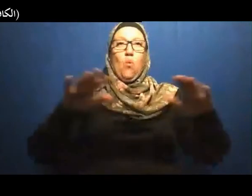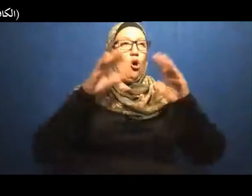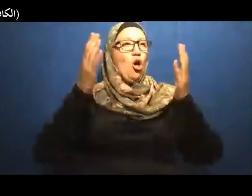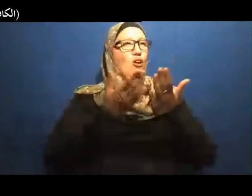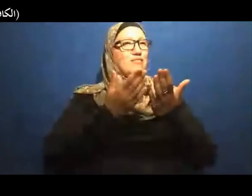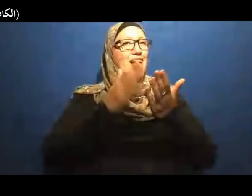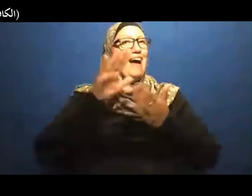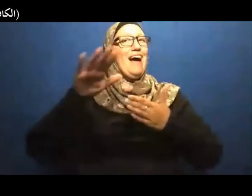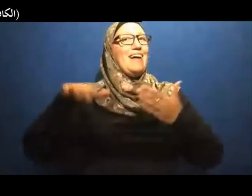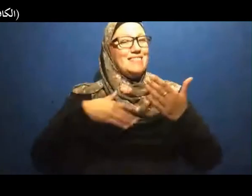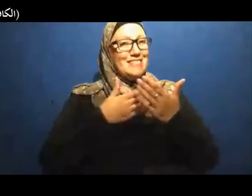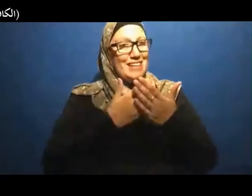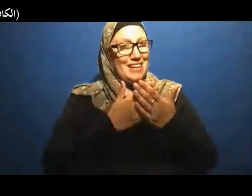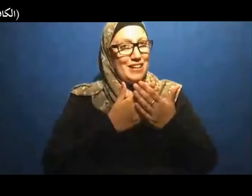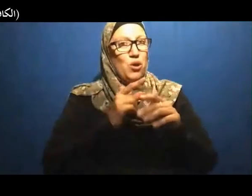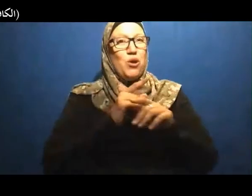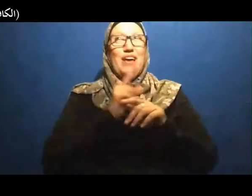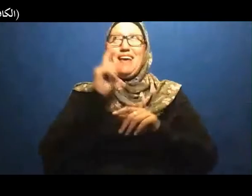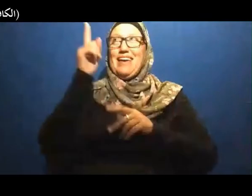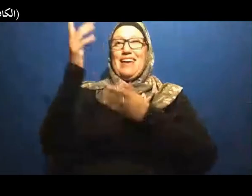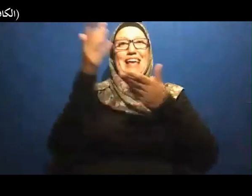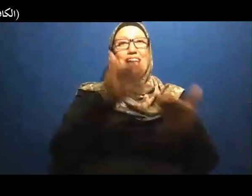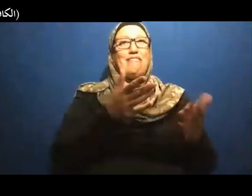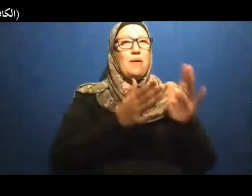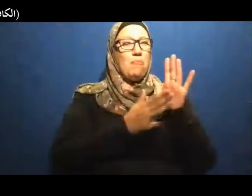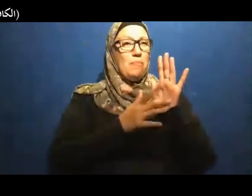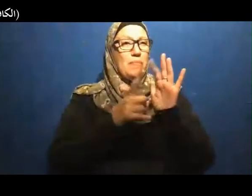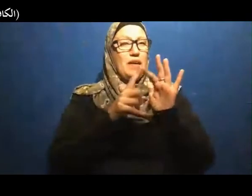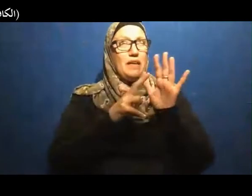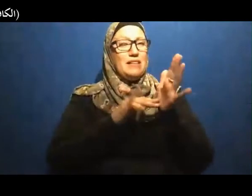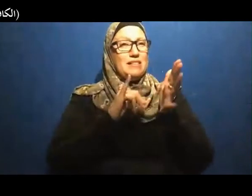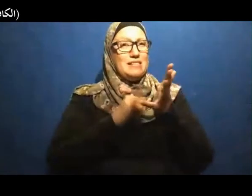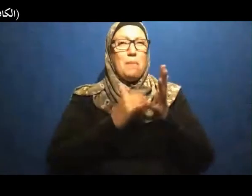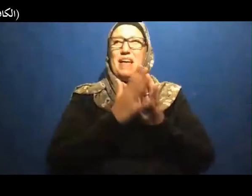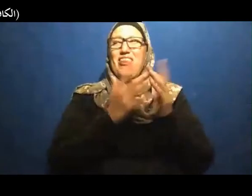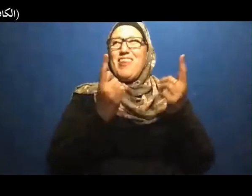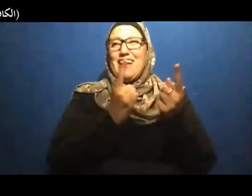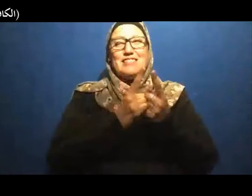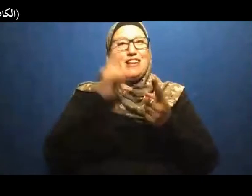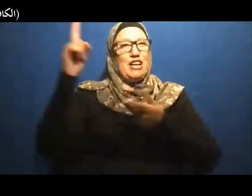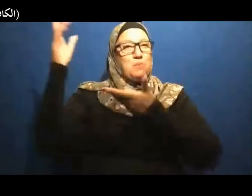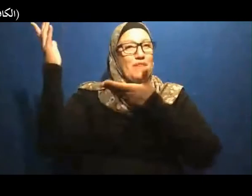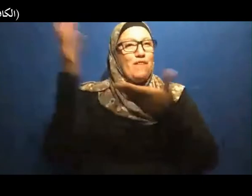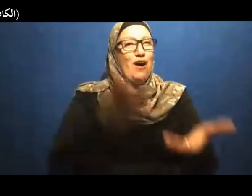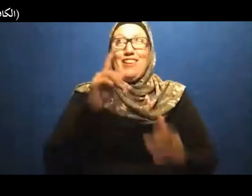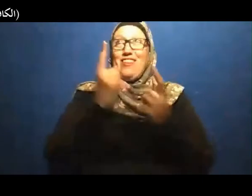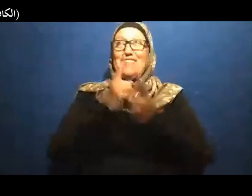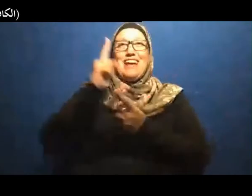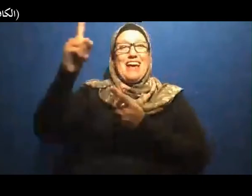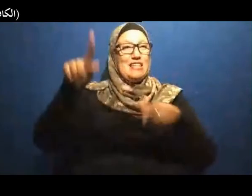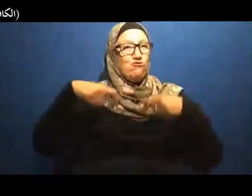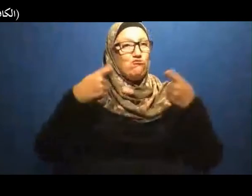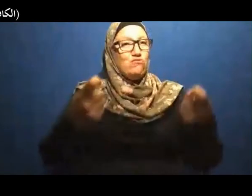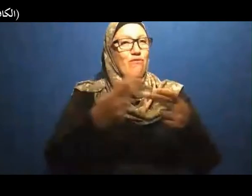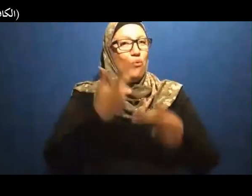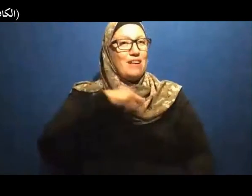Means That he has Provided Means That he has Introduced To us And therefore For everything